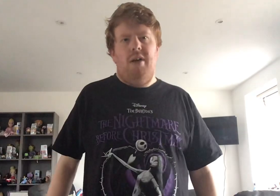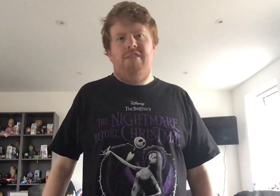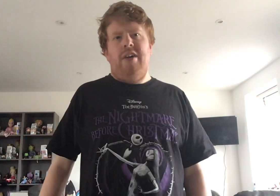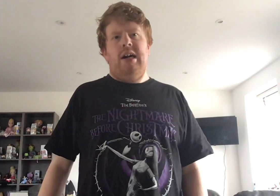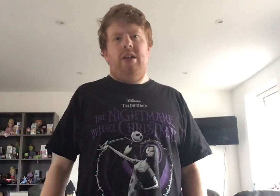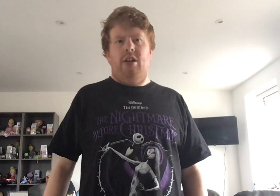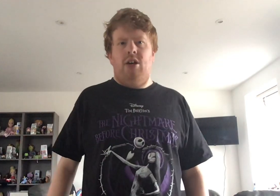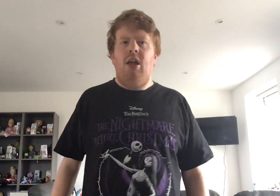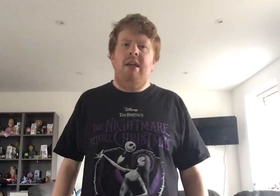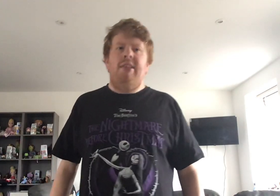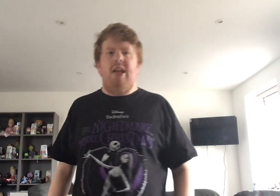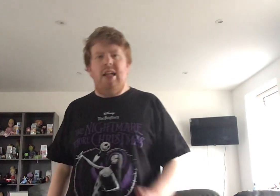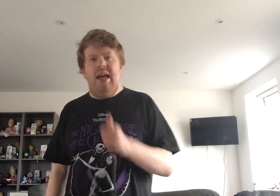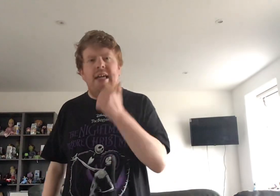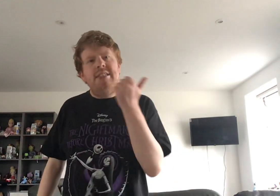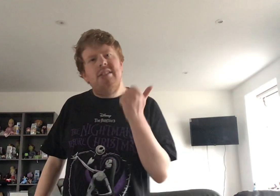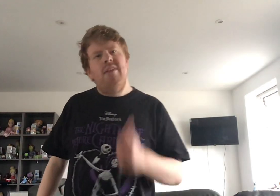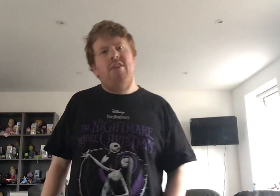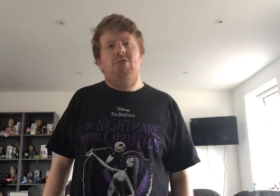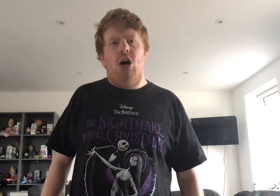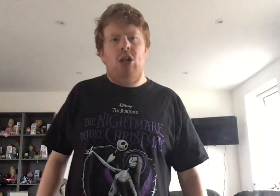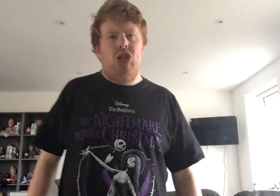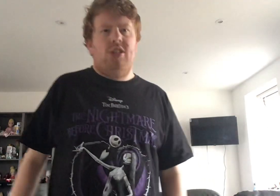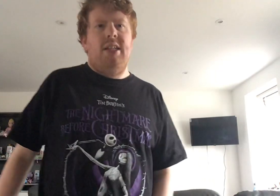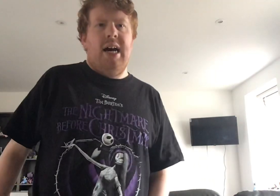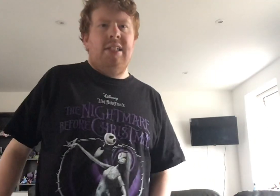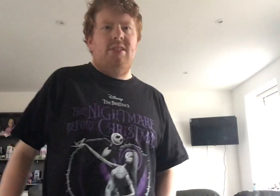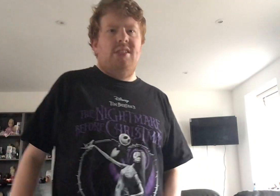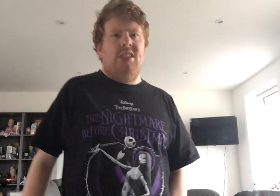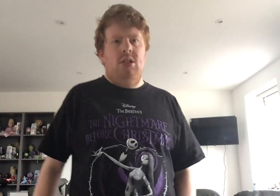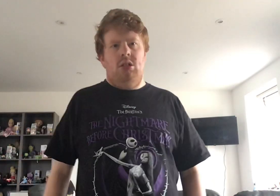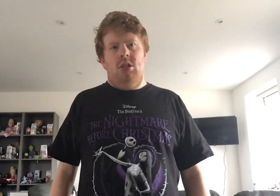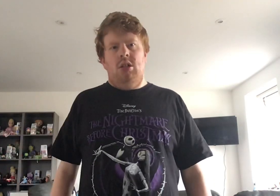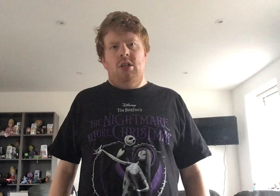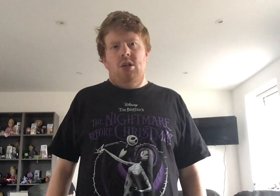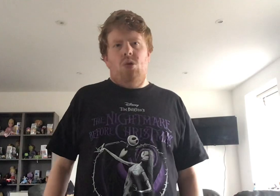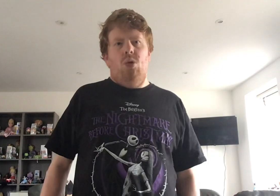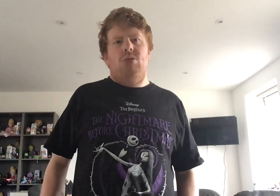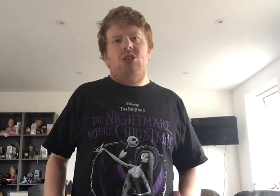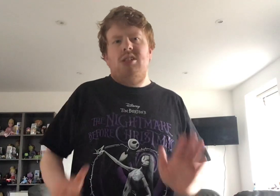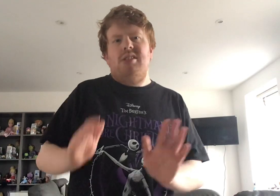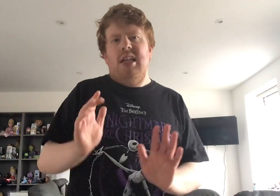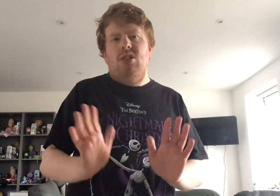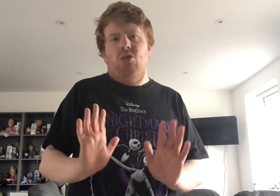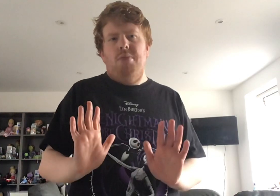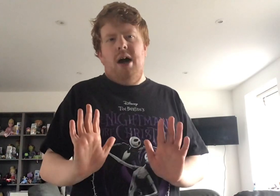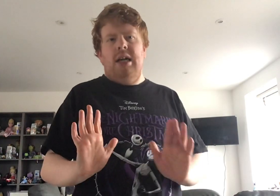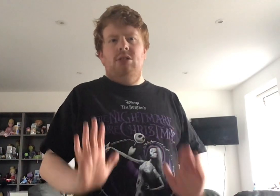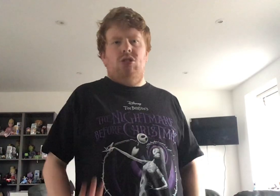of Fire. Now in case you haven't watched that, or just need a reminder,